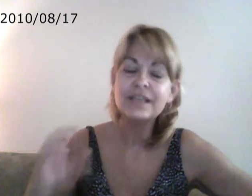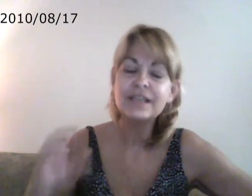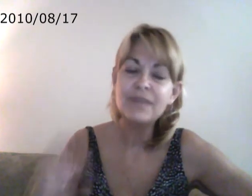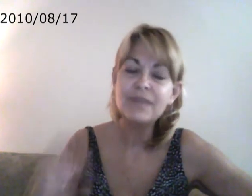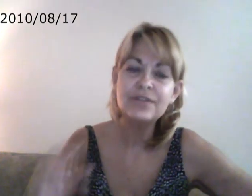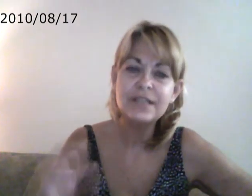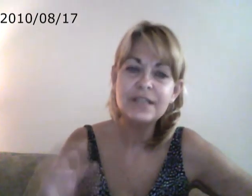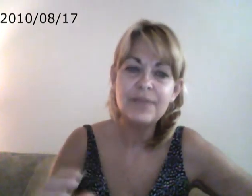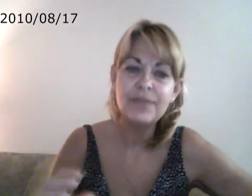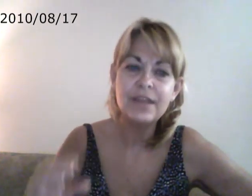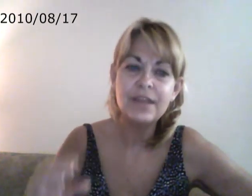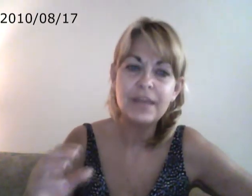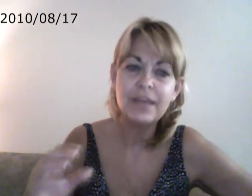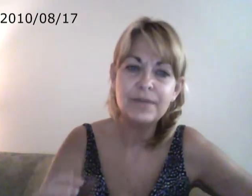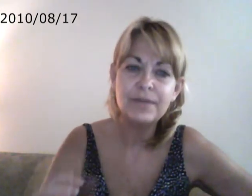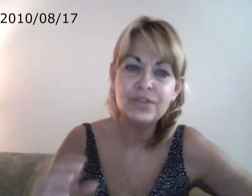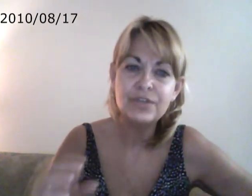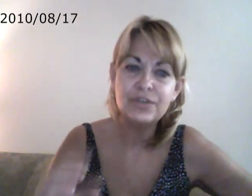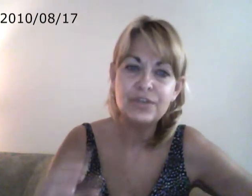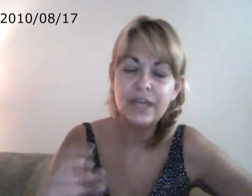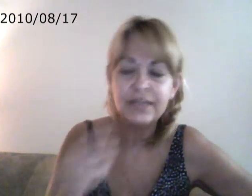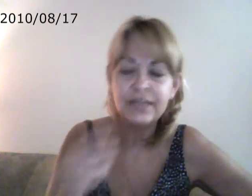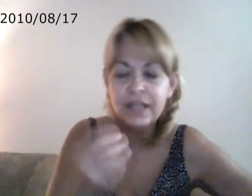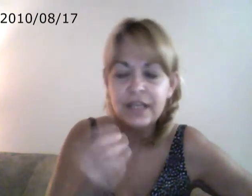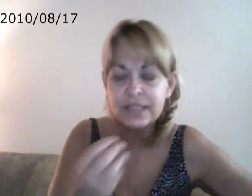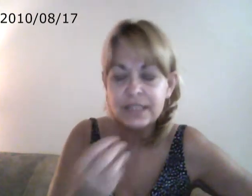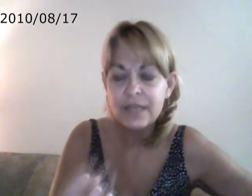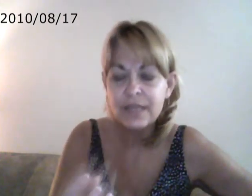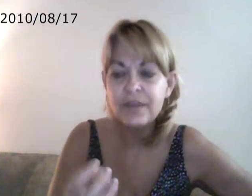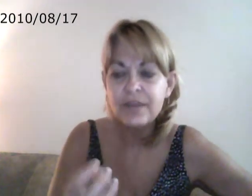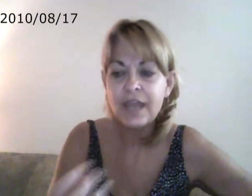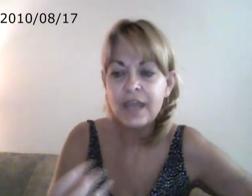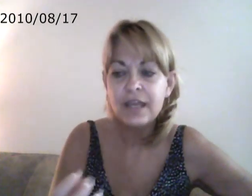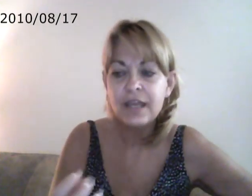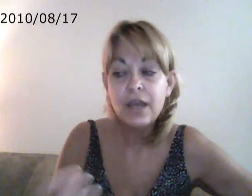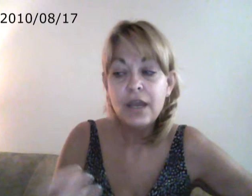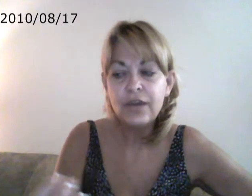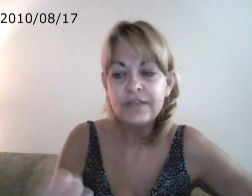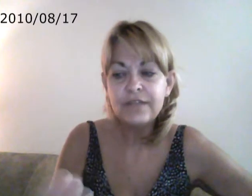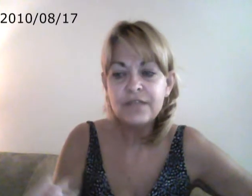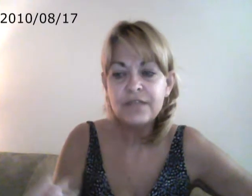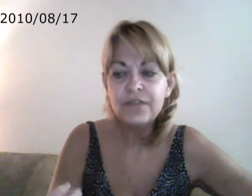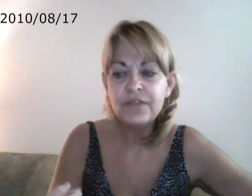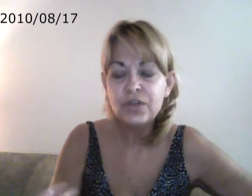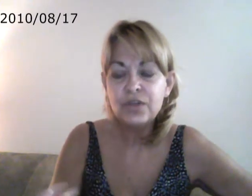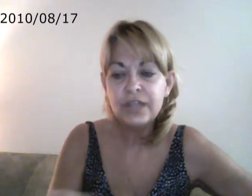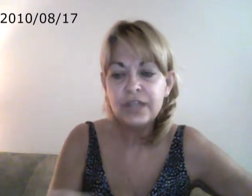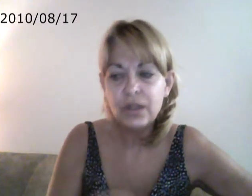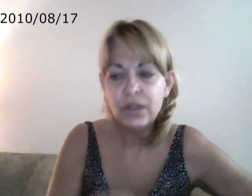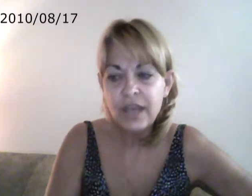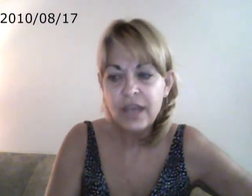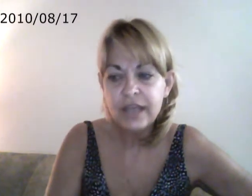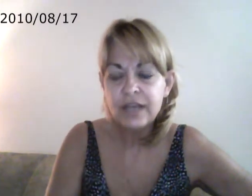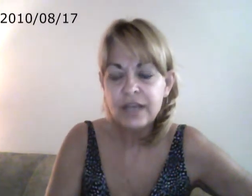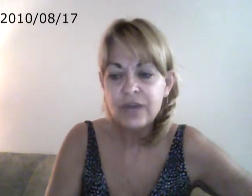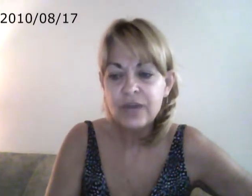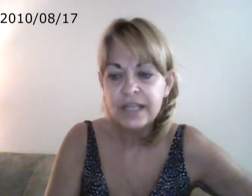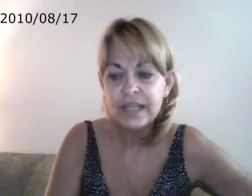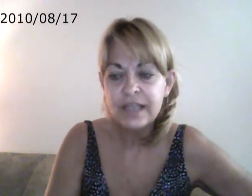especially something that appears to you negatively. It's something that, okay, if it doesn't feel good, then look at it and try and examine